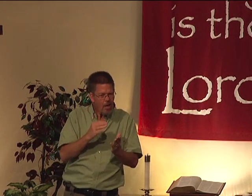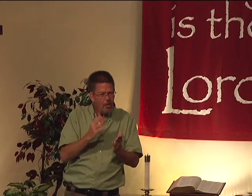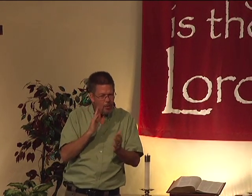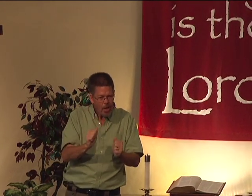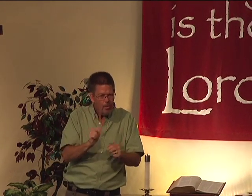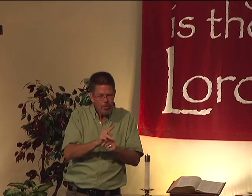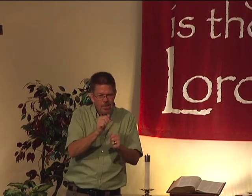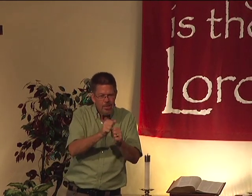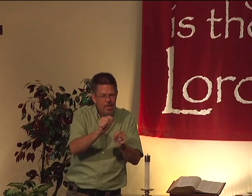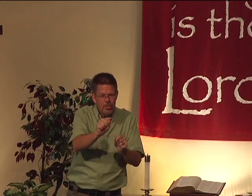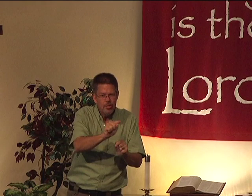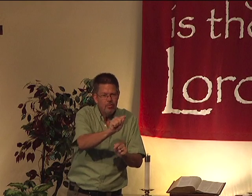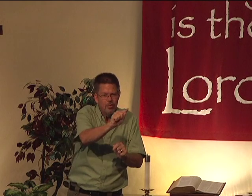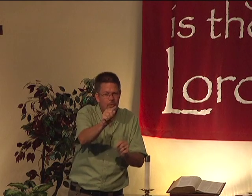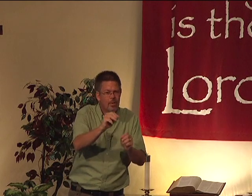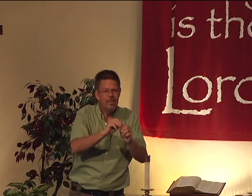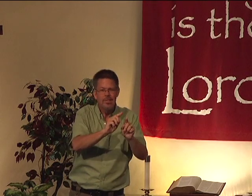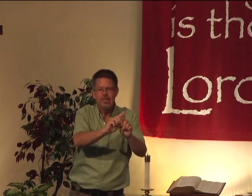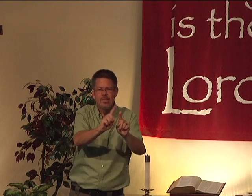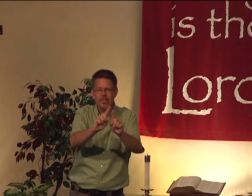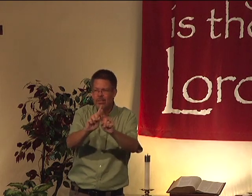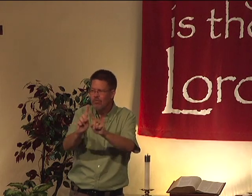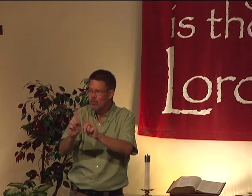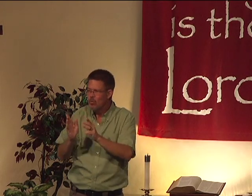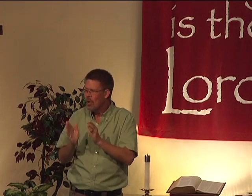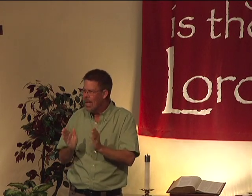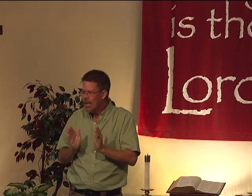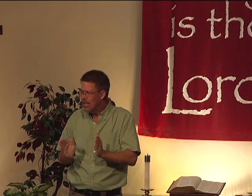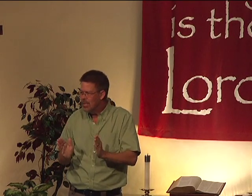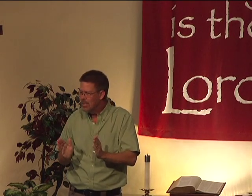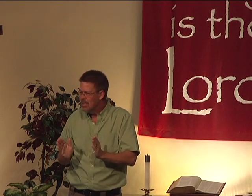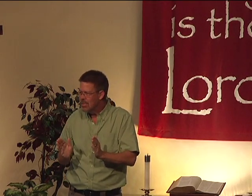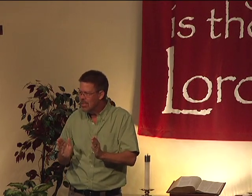And that is God. He can use each one of you in different ways.